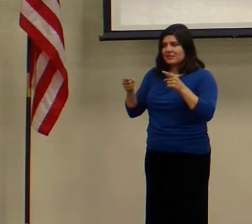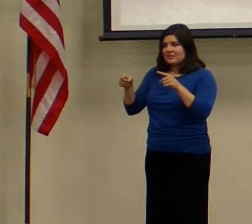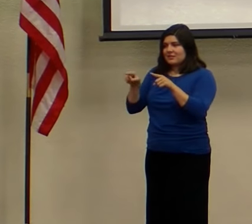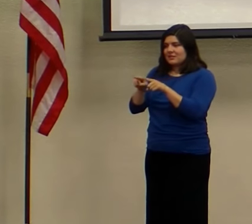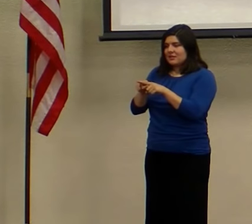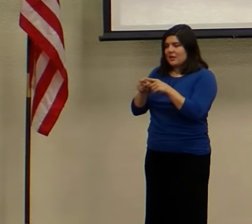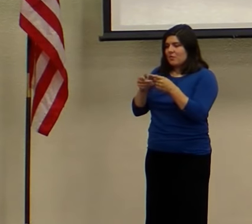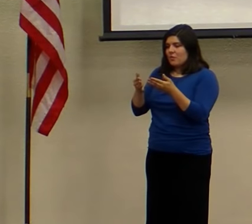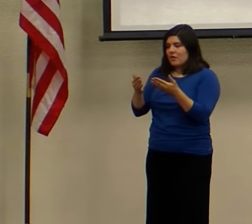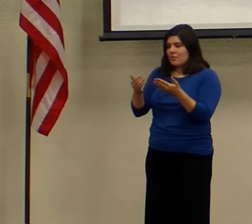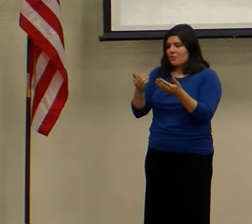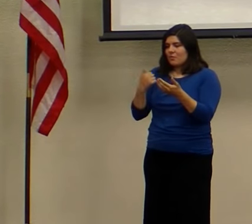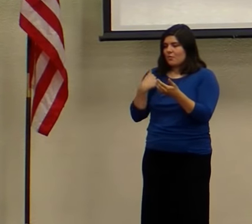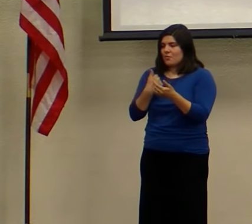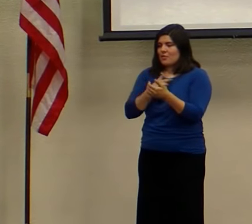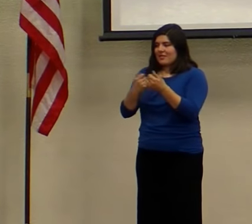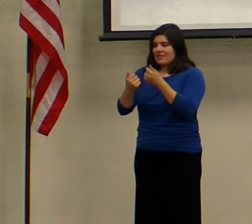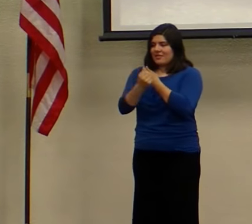love the rest of humanity?